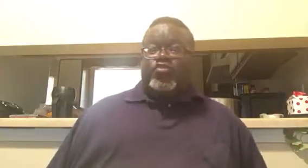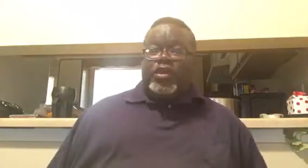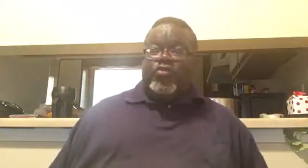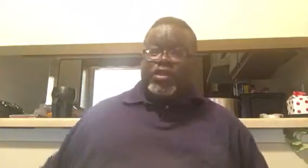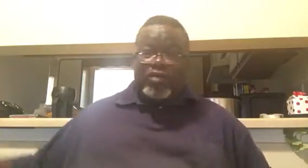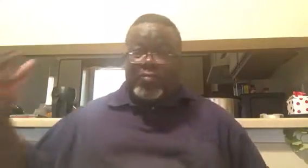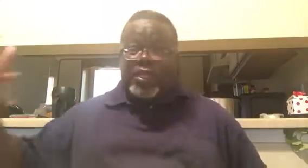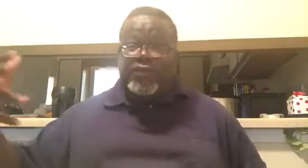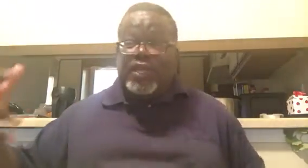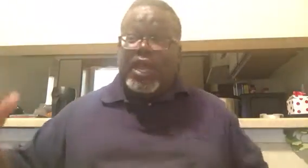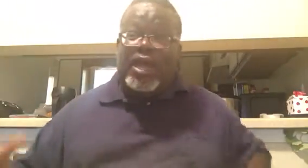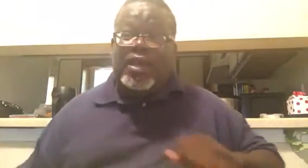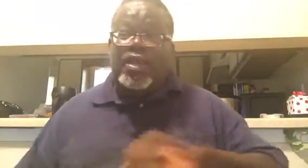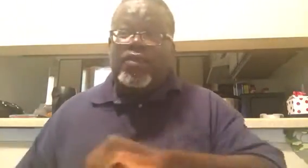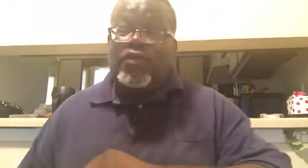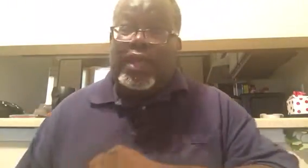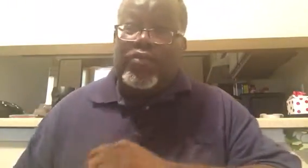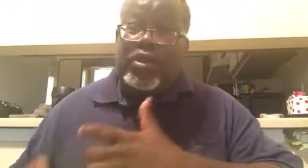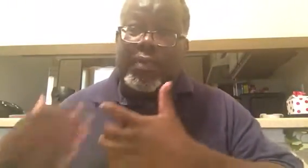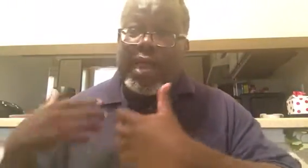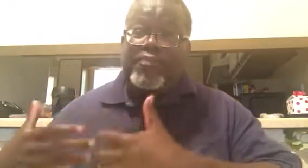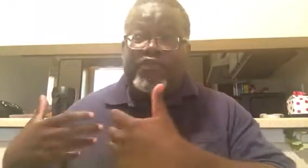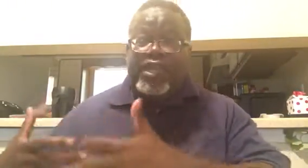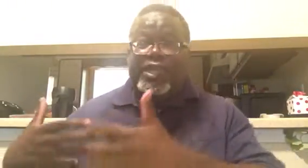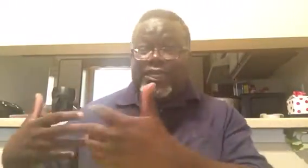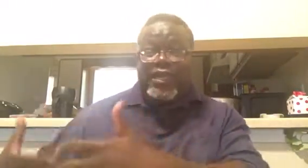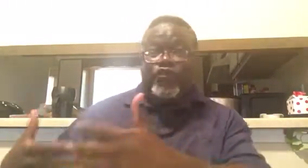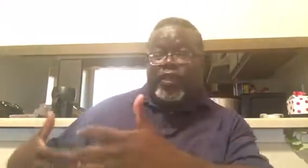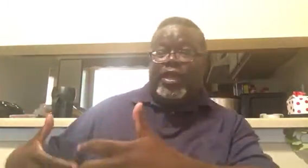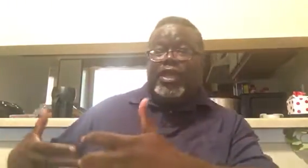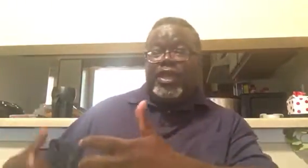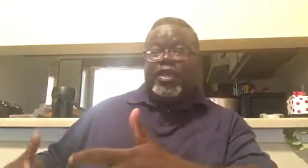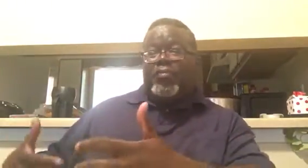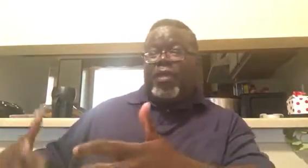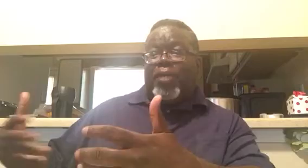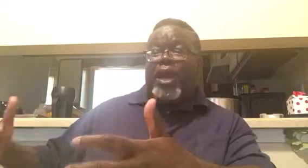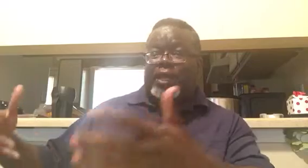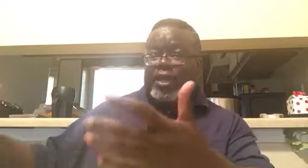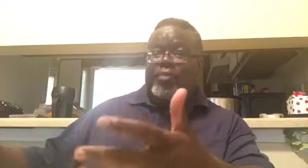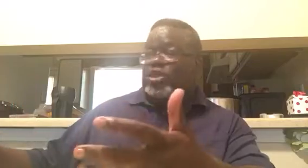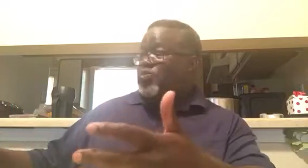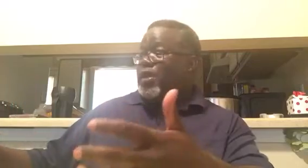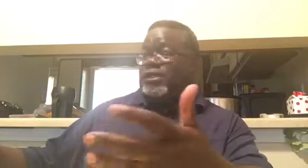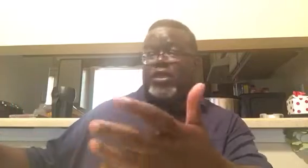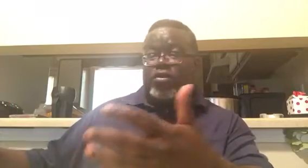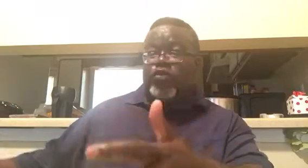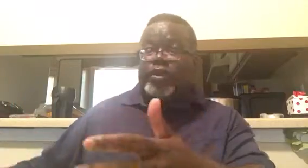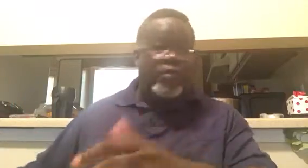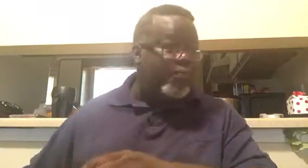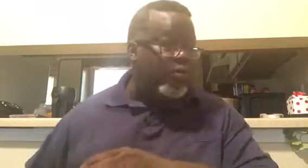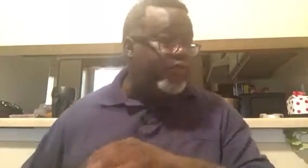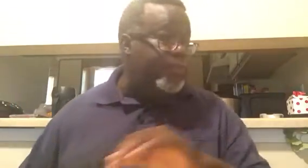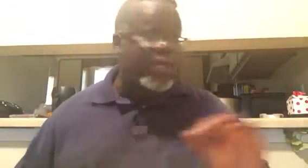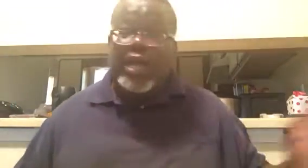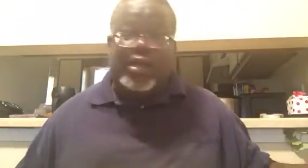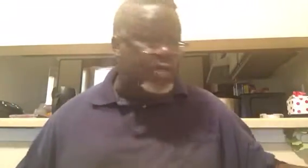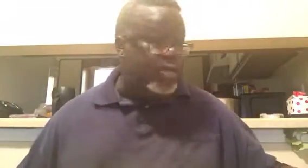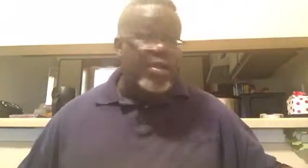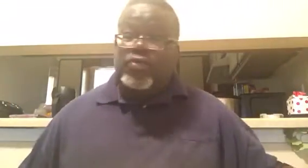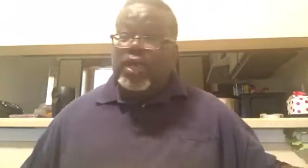21. So I'm believing God for that word, but I'm feeling different in my body. And I'm expecting a great report from the doctor. When